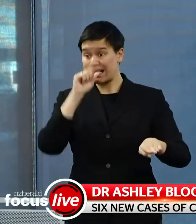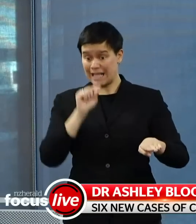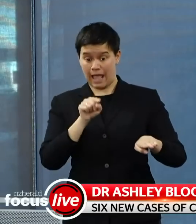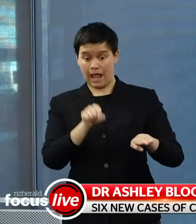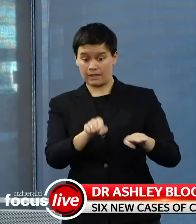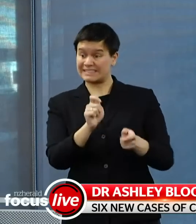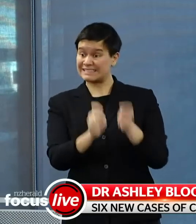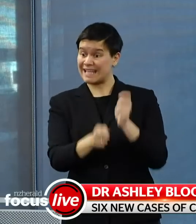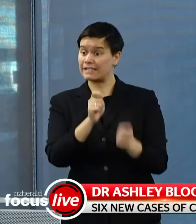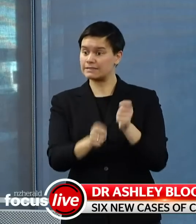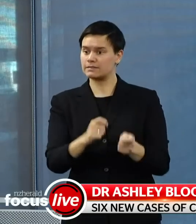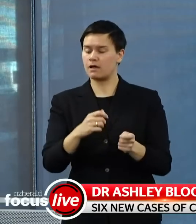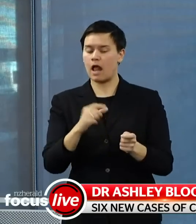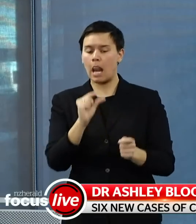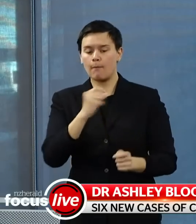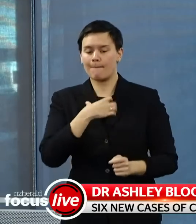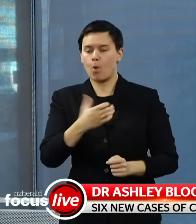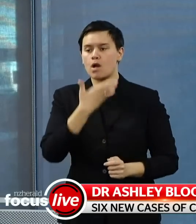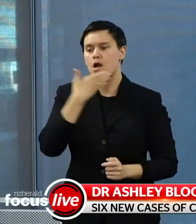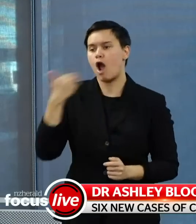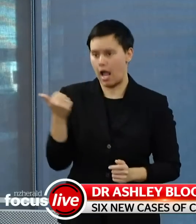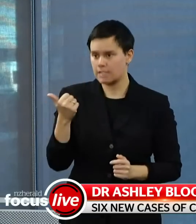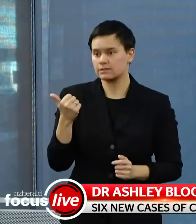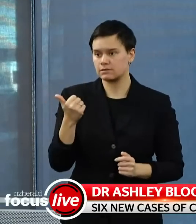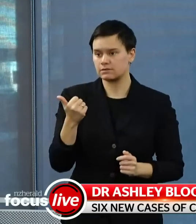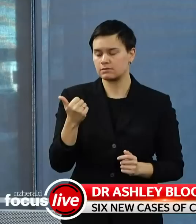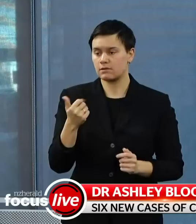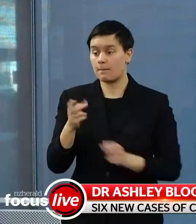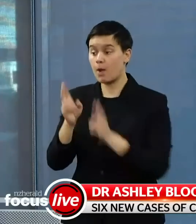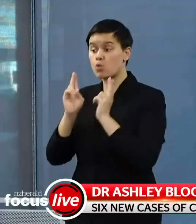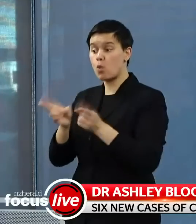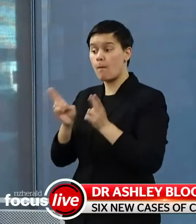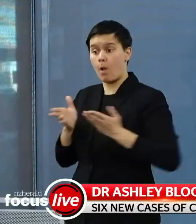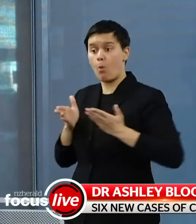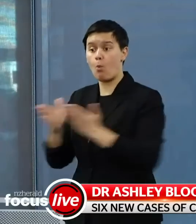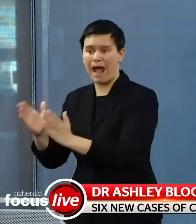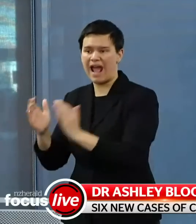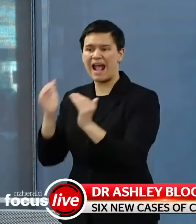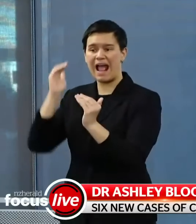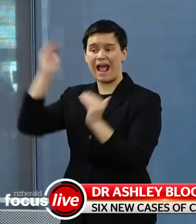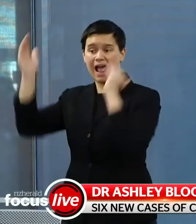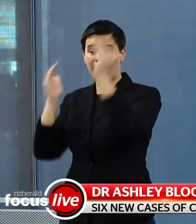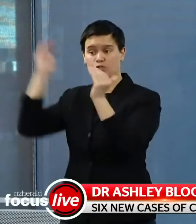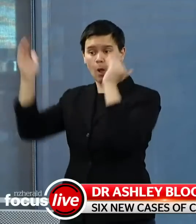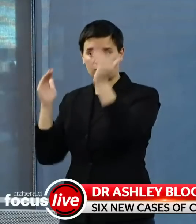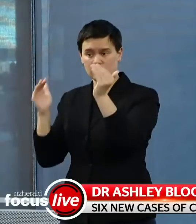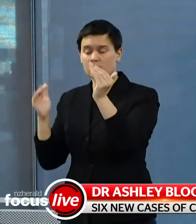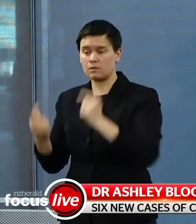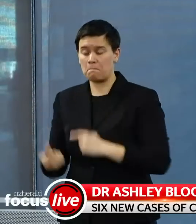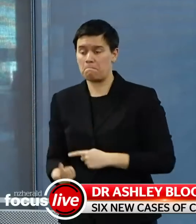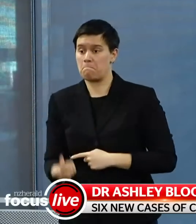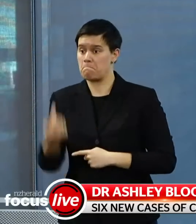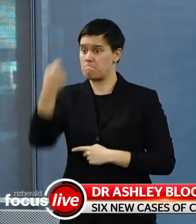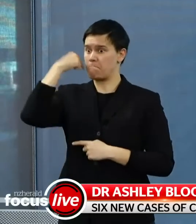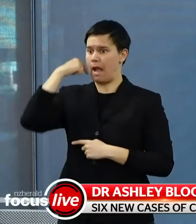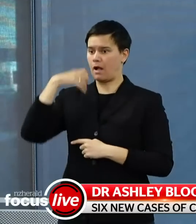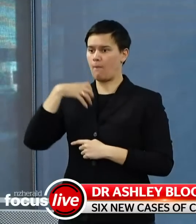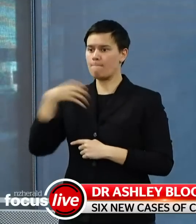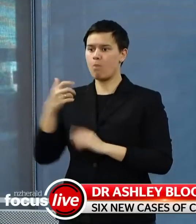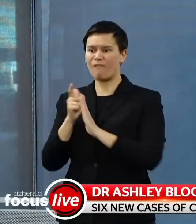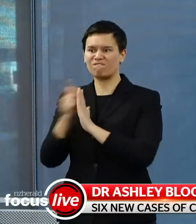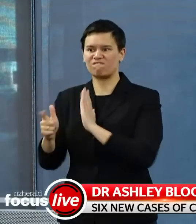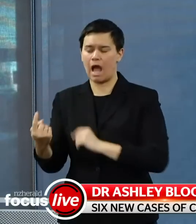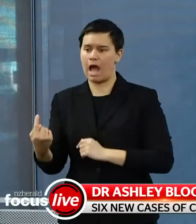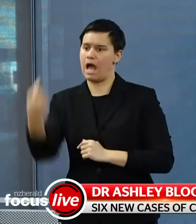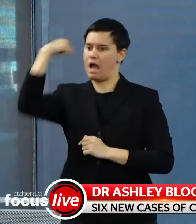of the nose. The main, the main swab is the one that goes right through into the back of the, through the nose, the nasopharyngeal swab. So, the first of those is